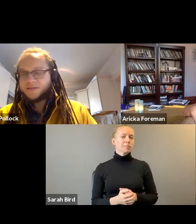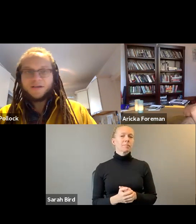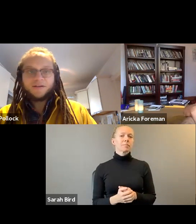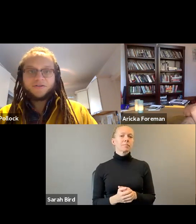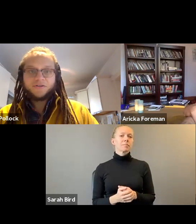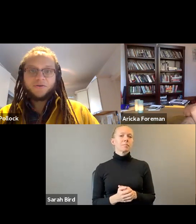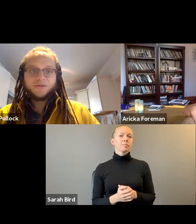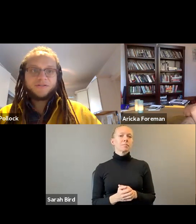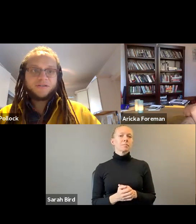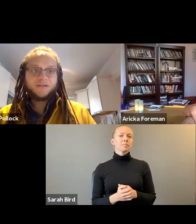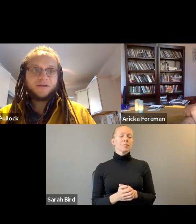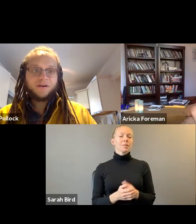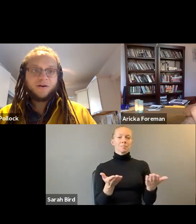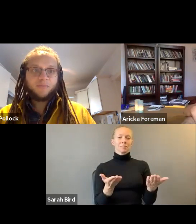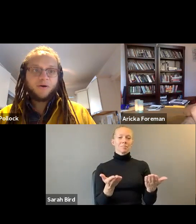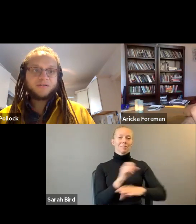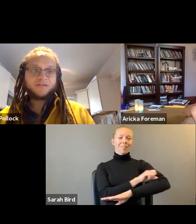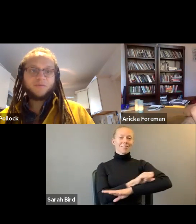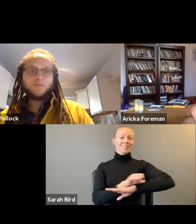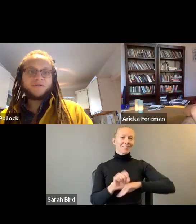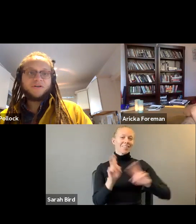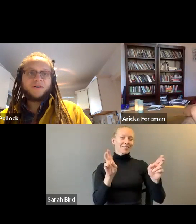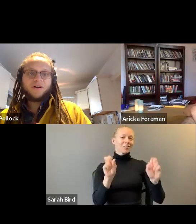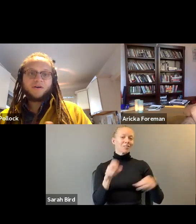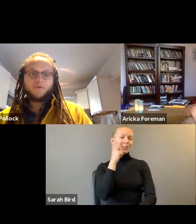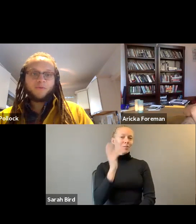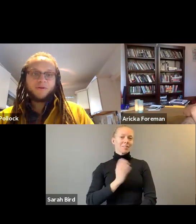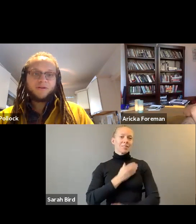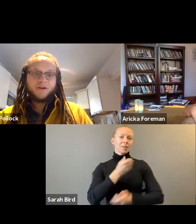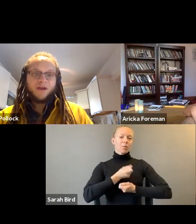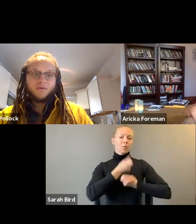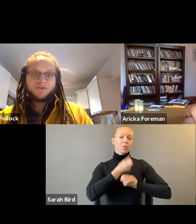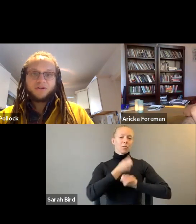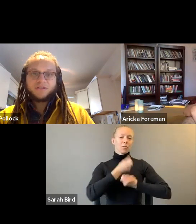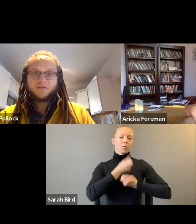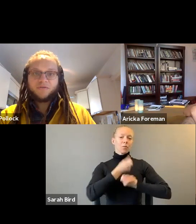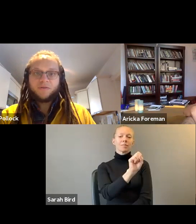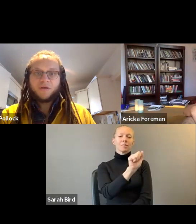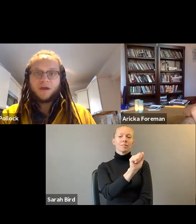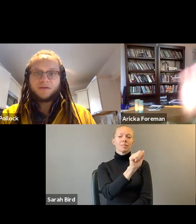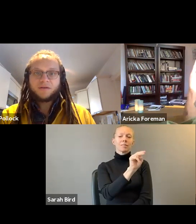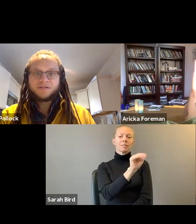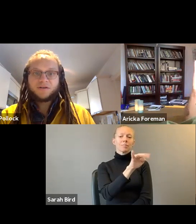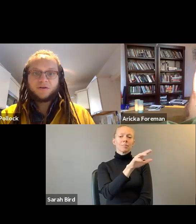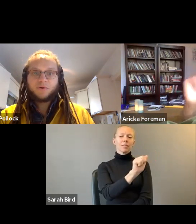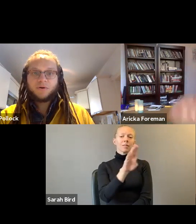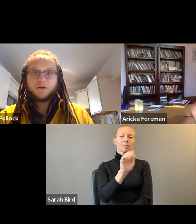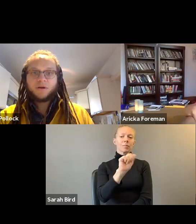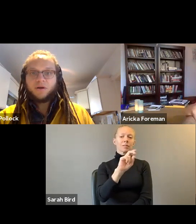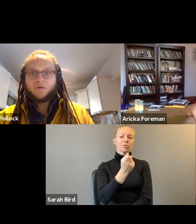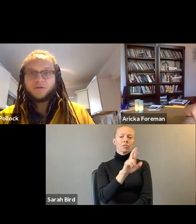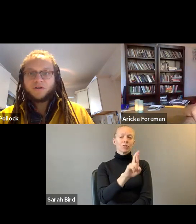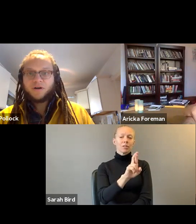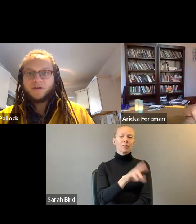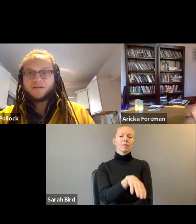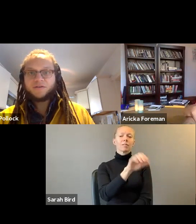On stage, you can see our poets, Samia Bashir, Erica Foreman, Rachel Eliza Griffith, and Sarah Bird,